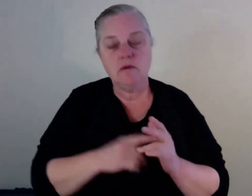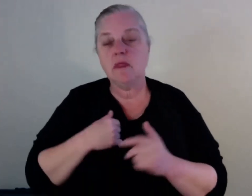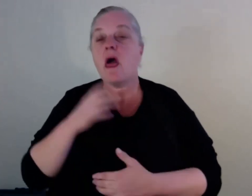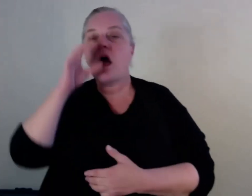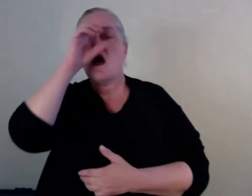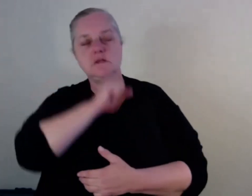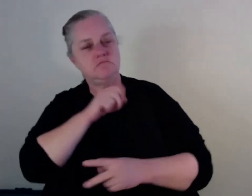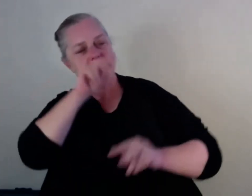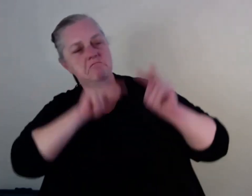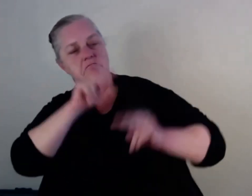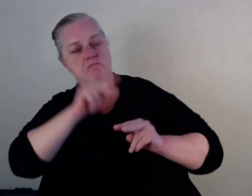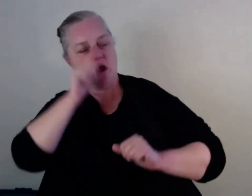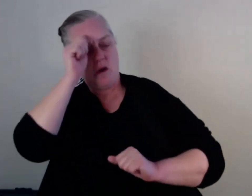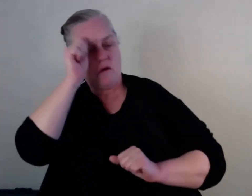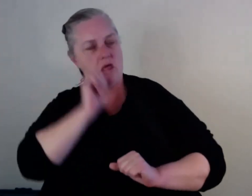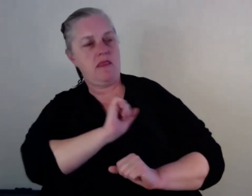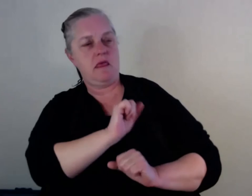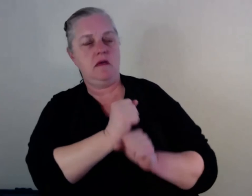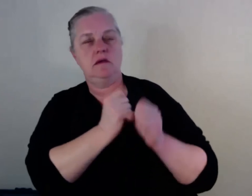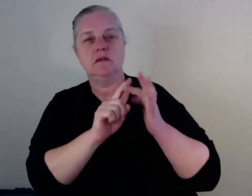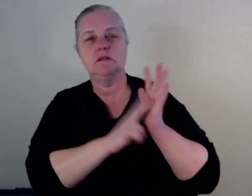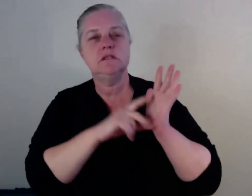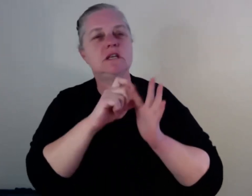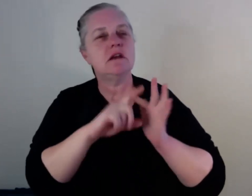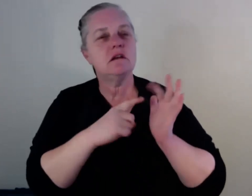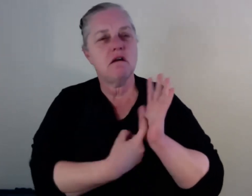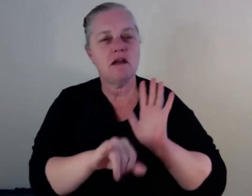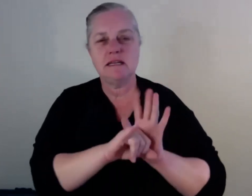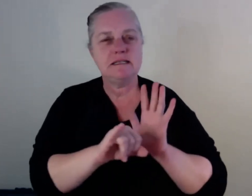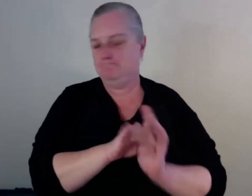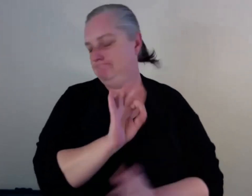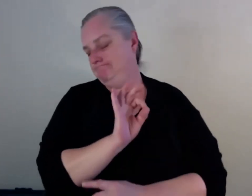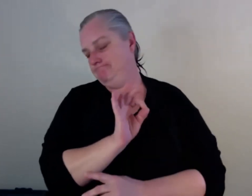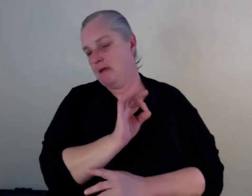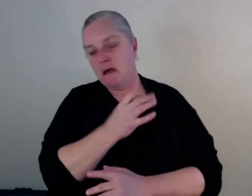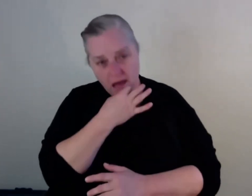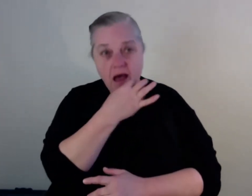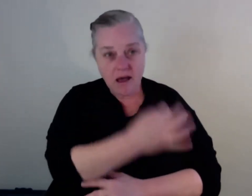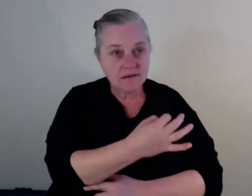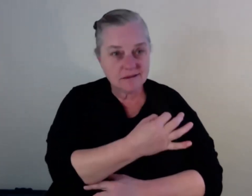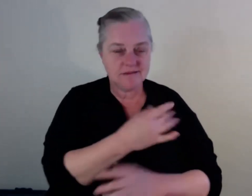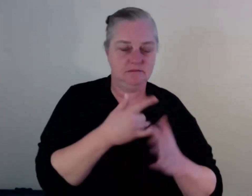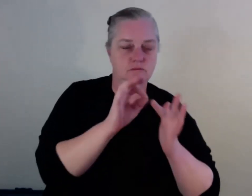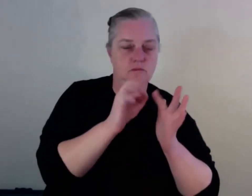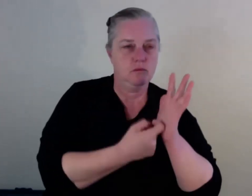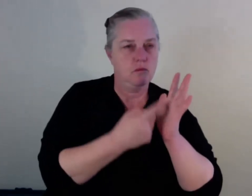in that regard. And so I really do encourage you to check it out when it does come out because there's lots of updated